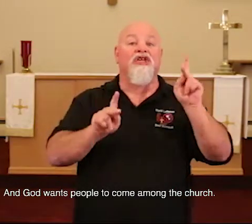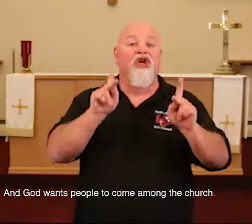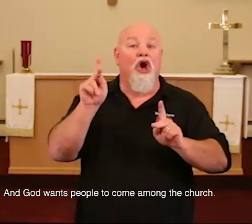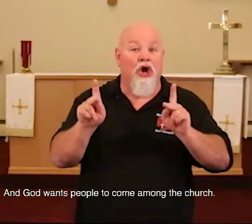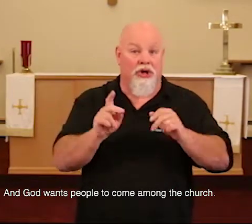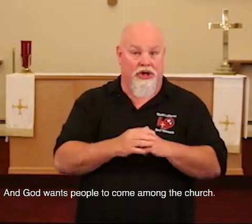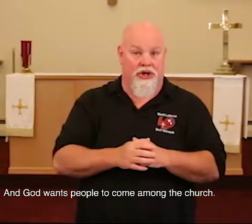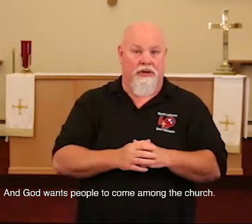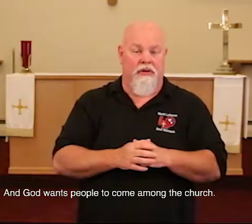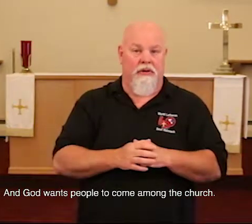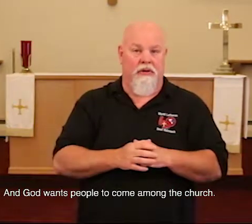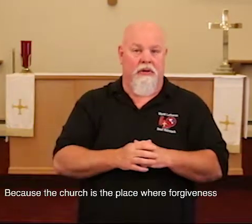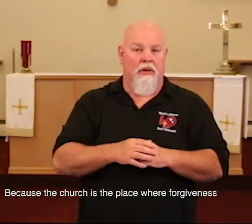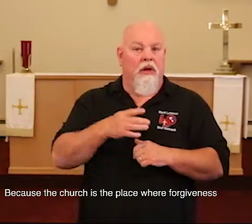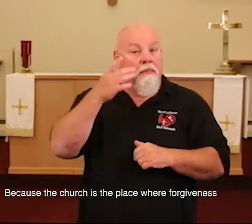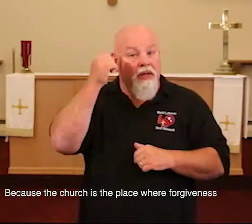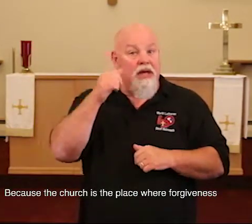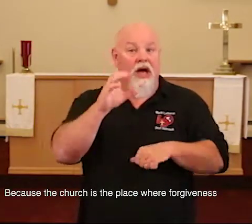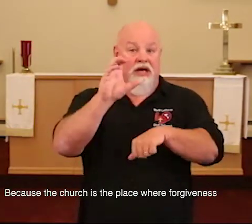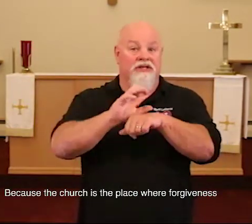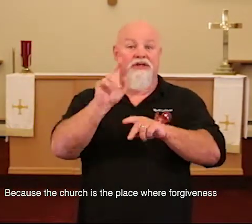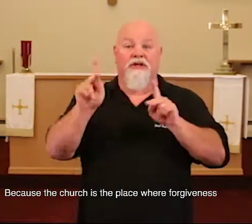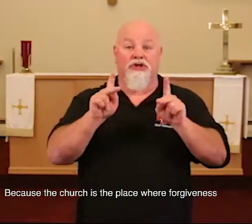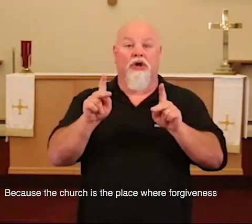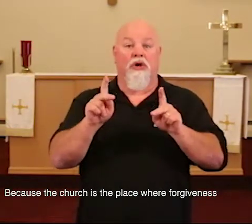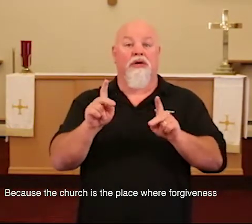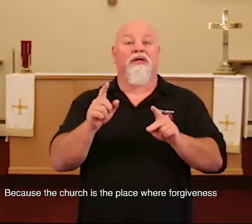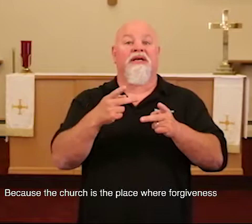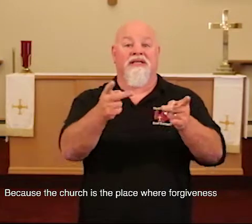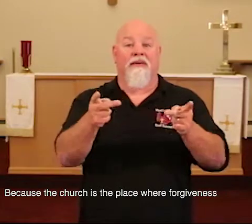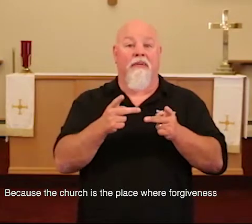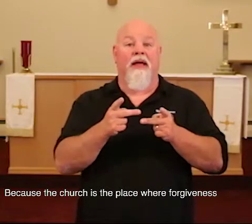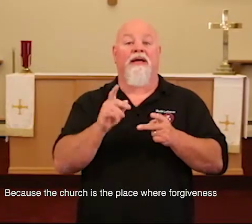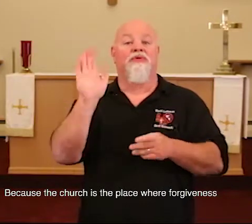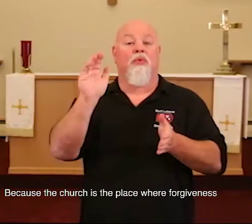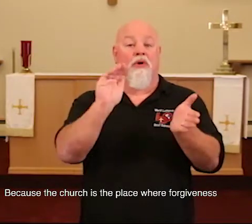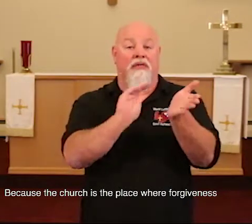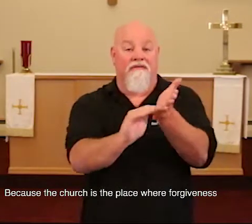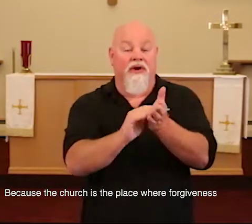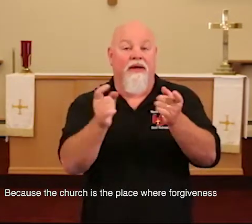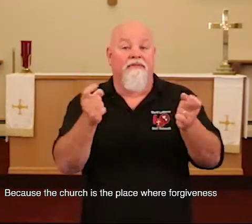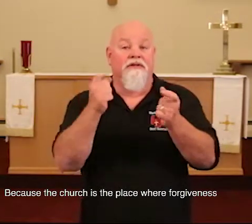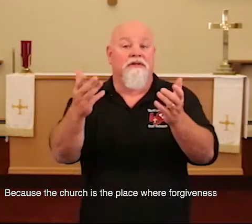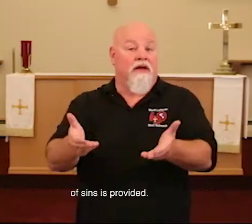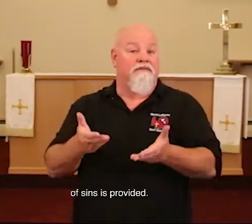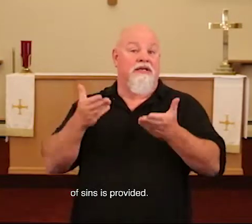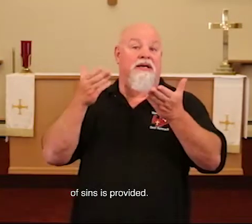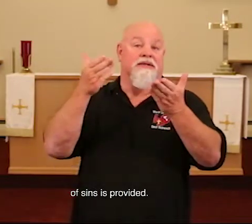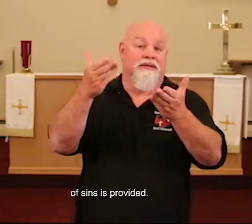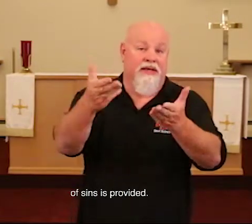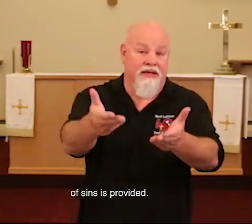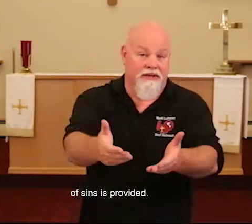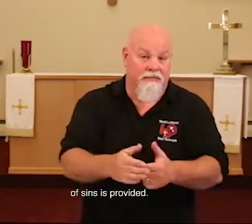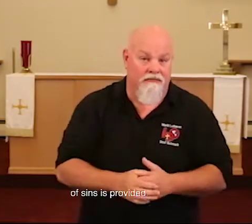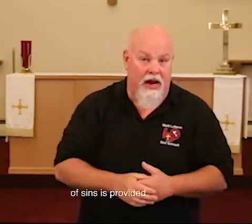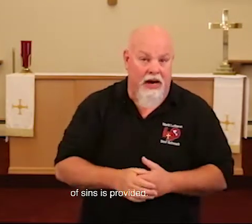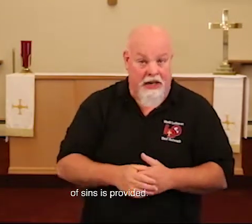church. Because the church is the place where the forgiveness of sins is provided.